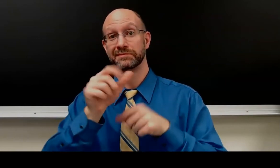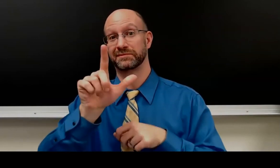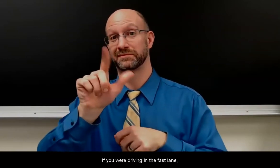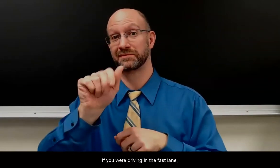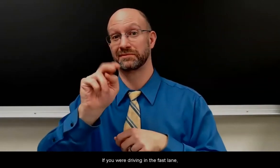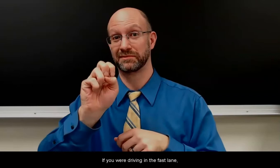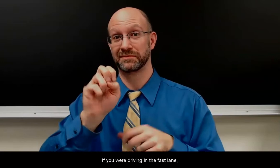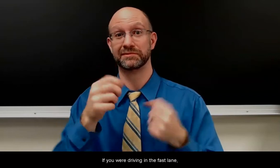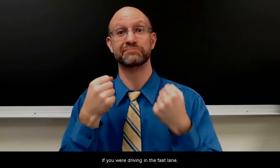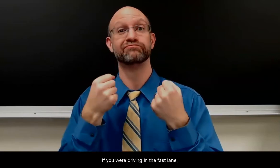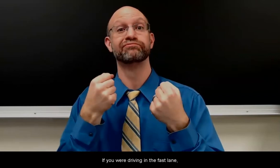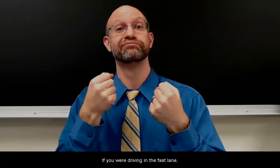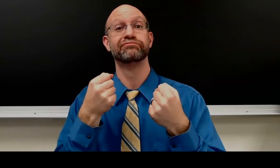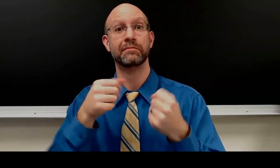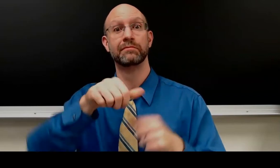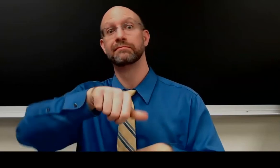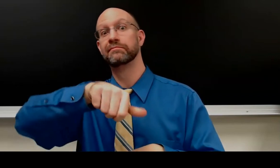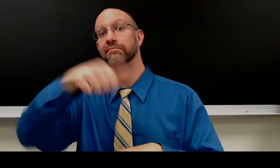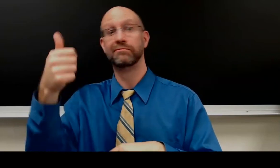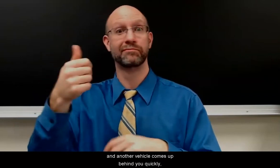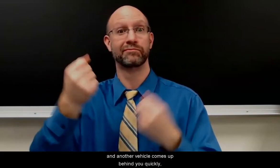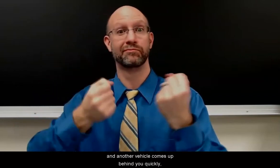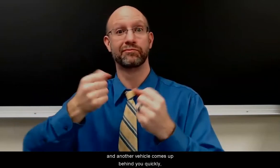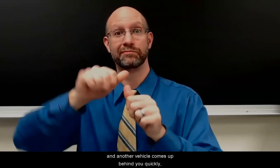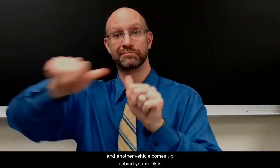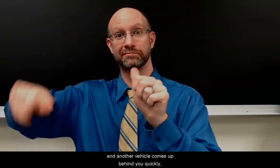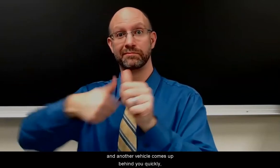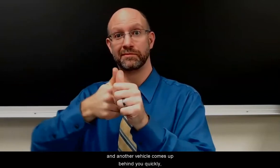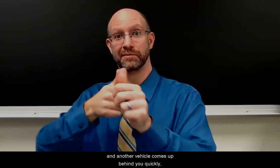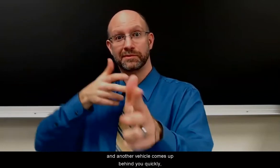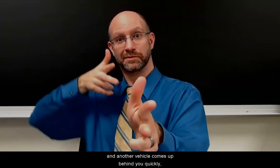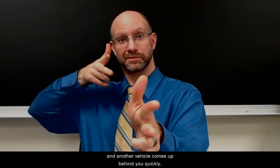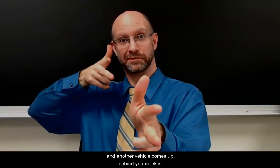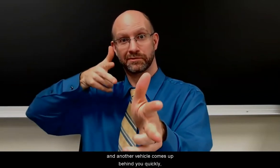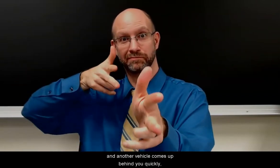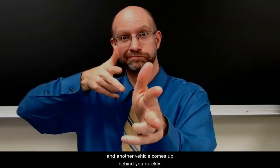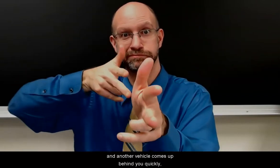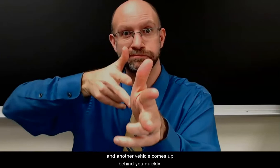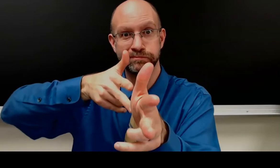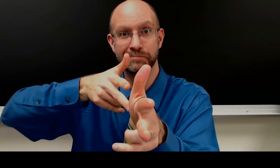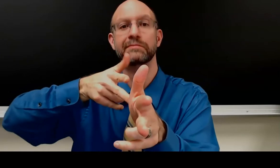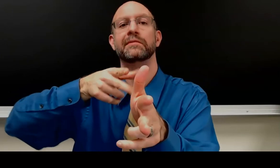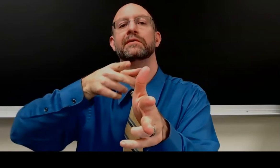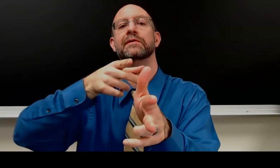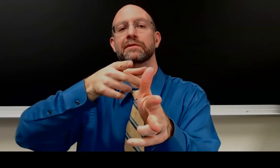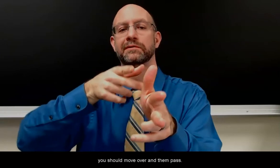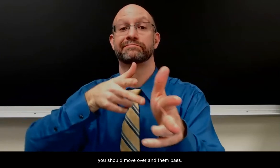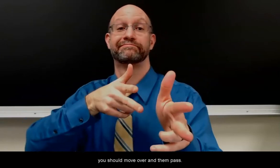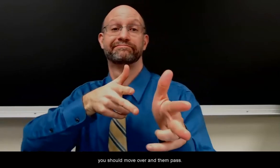If you are driving in the fast lane, and another vehicle comes up behind you quickly, you should move